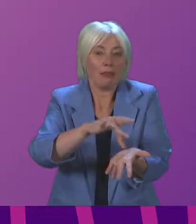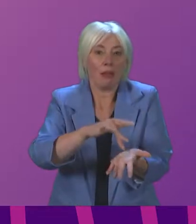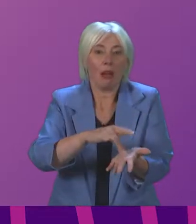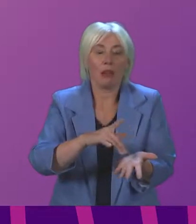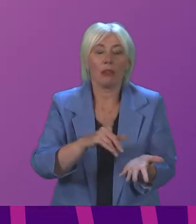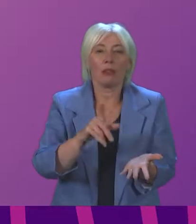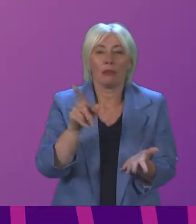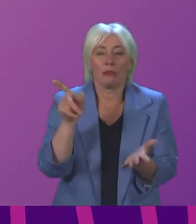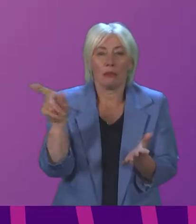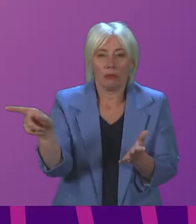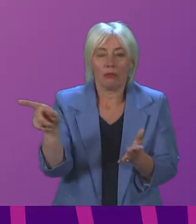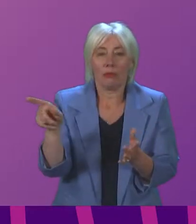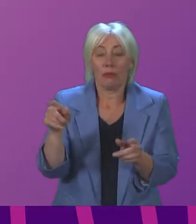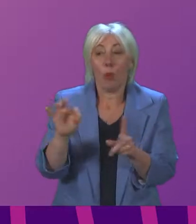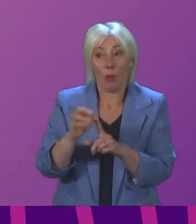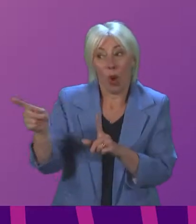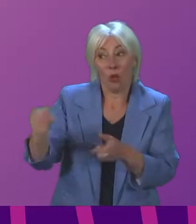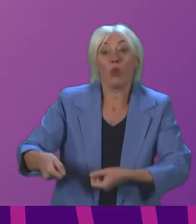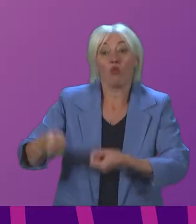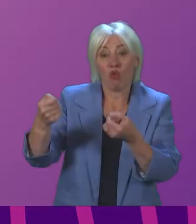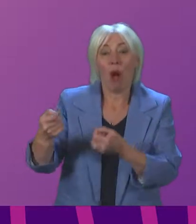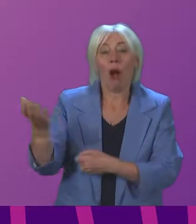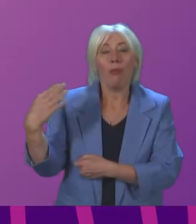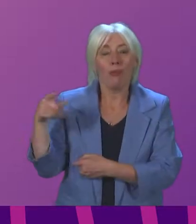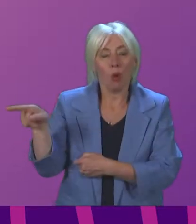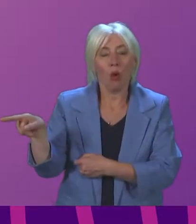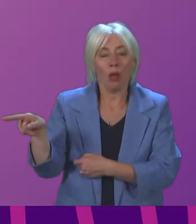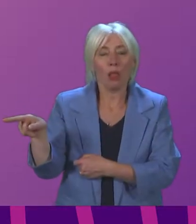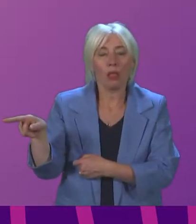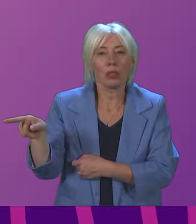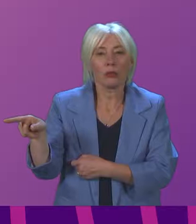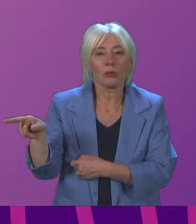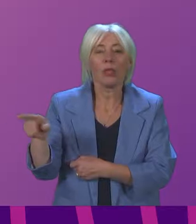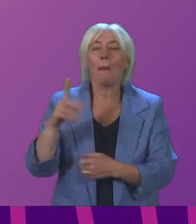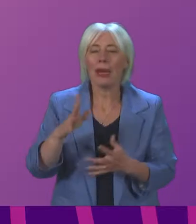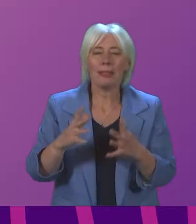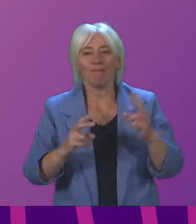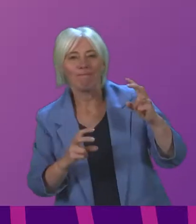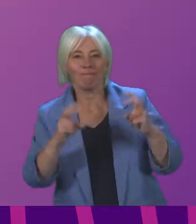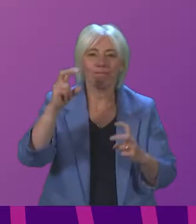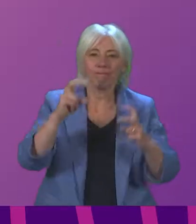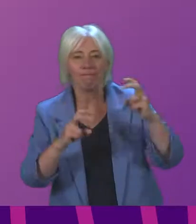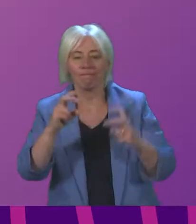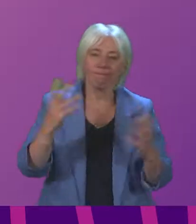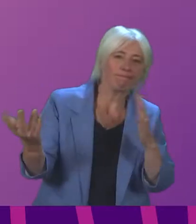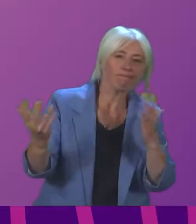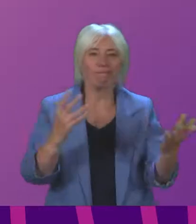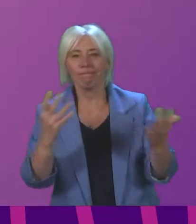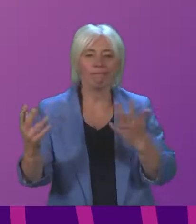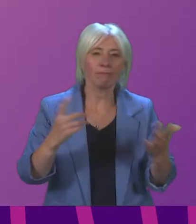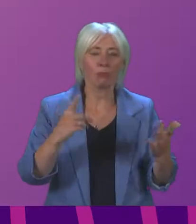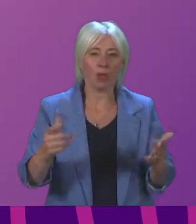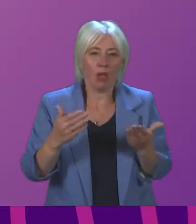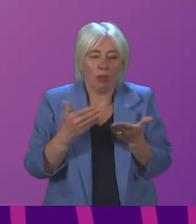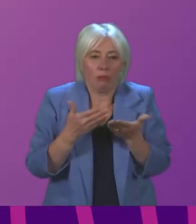Dr Goulhani has raised in this chamber before. There is an argument to be had as to whether a wider